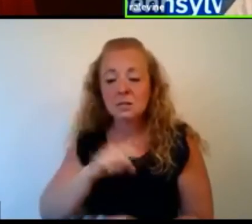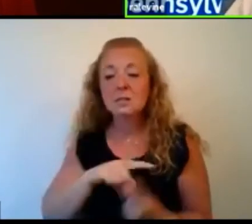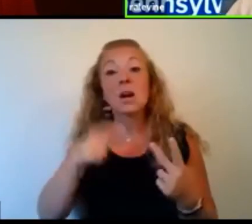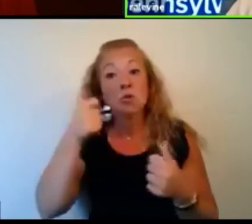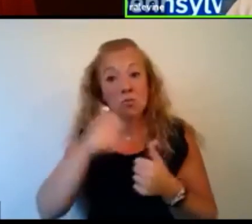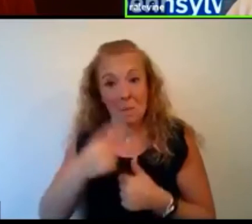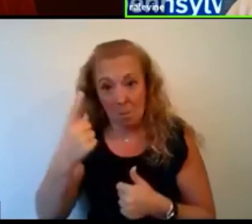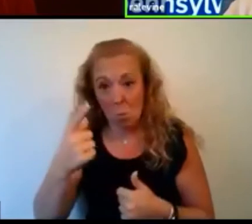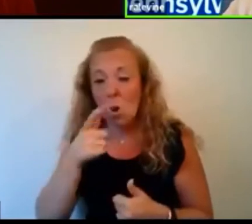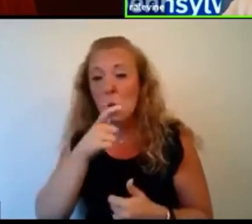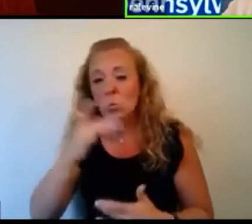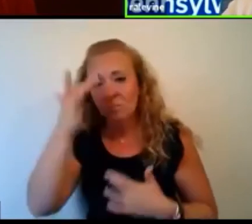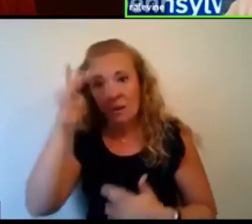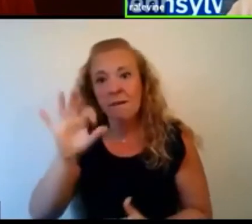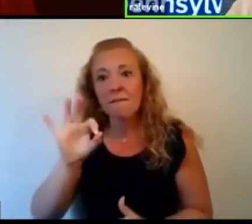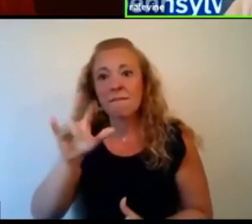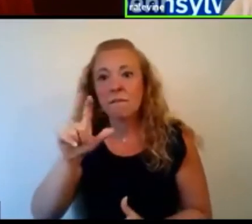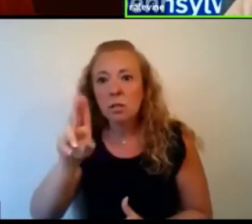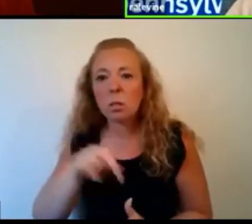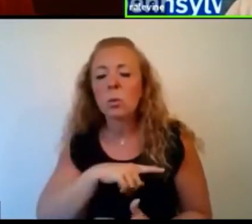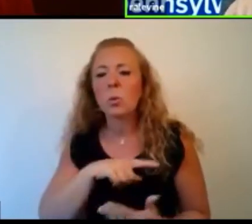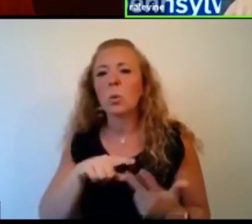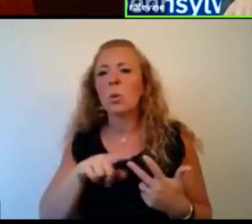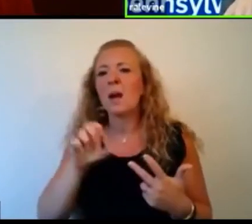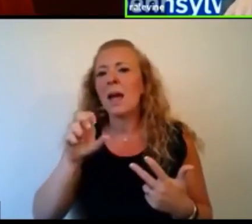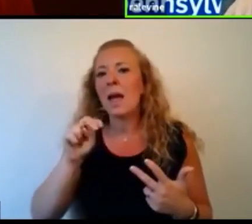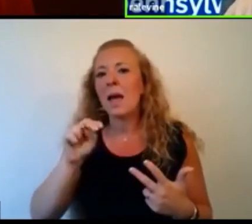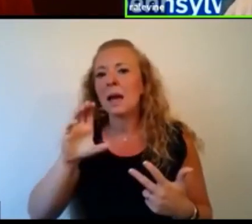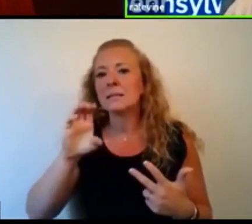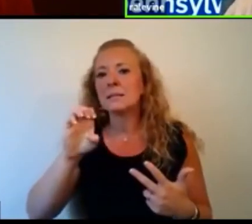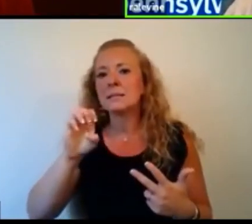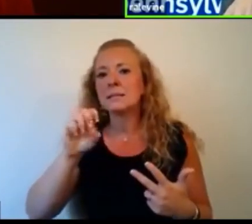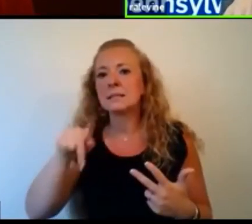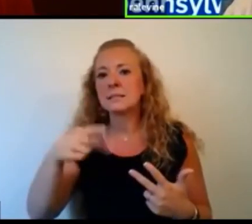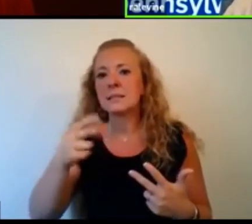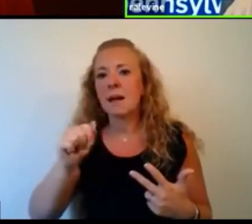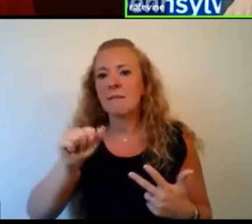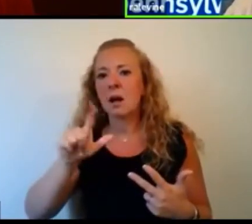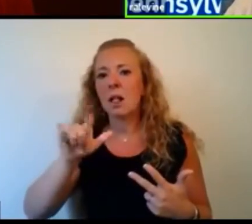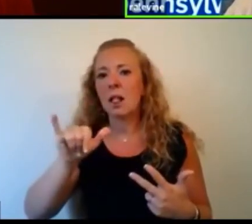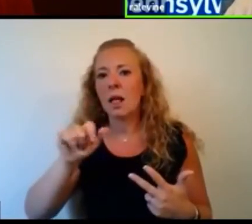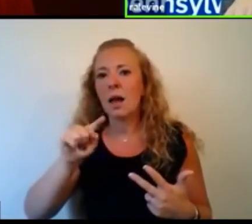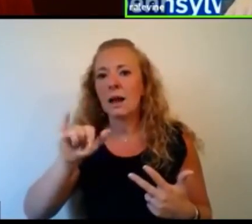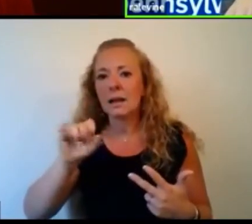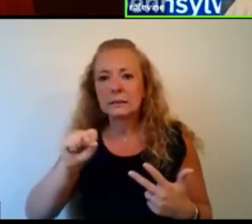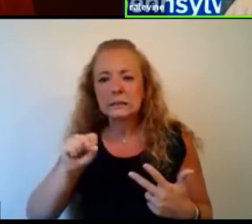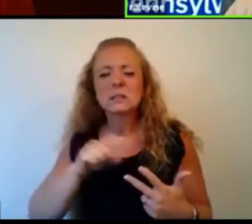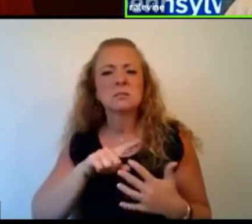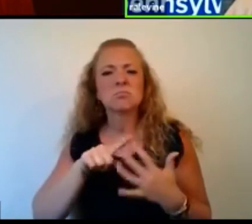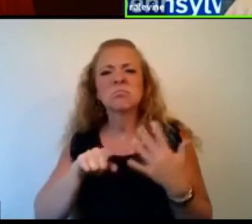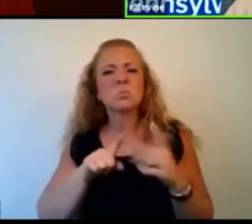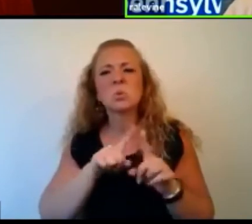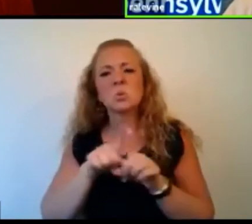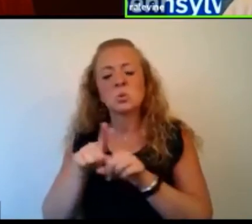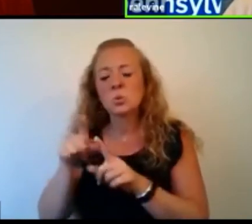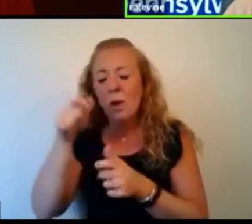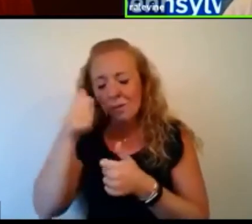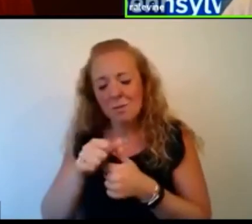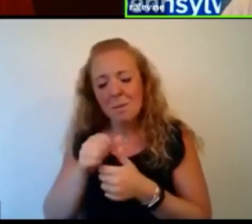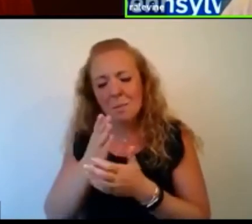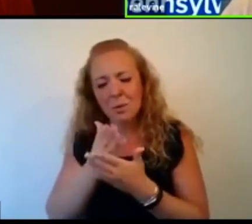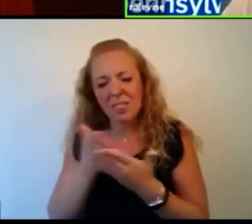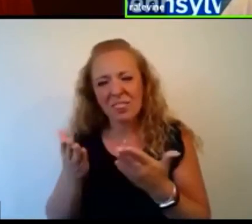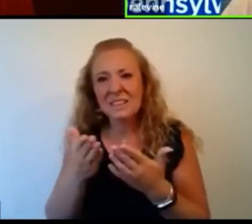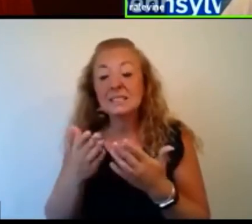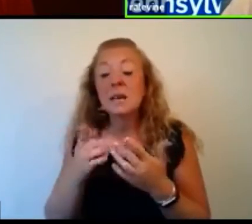or with encephalitis or, or things like that. So, and so, and also, but also in medical school in residency program, how to